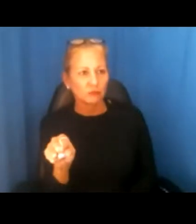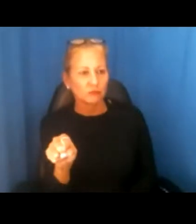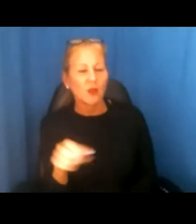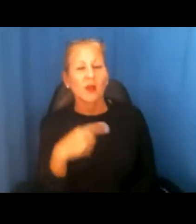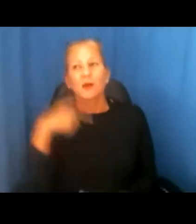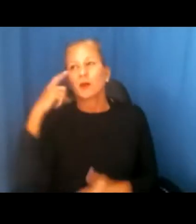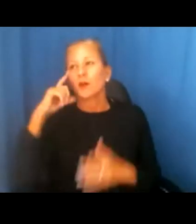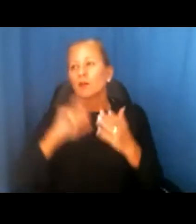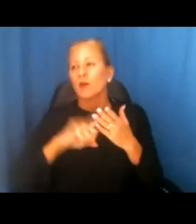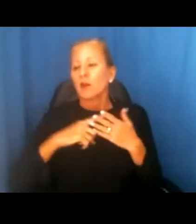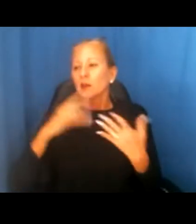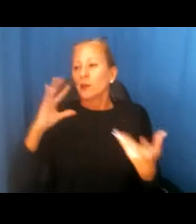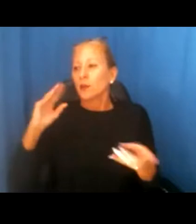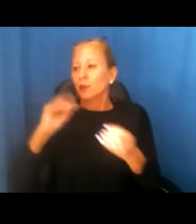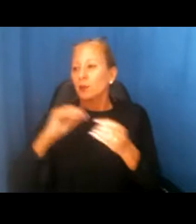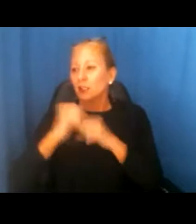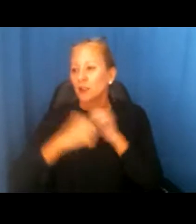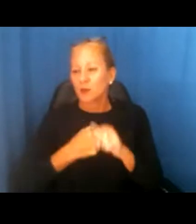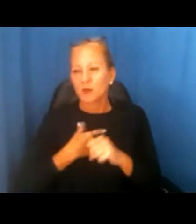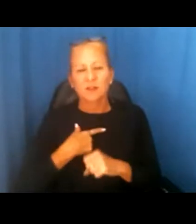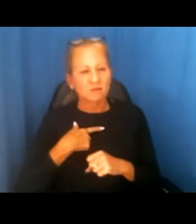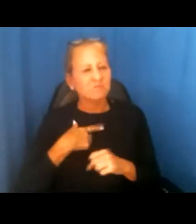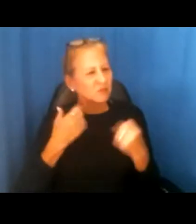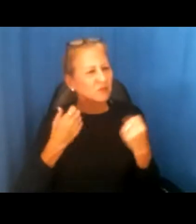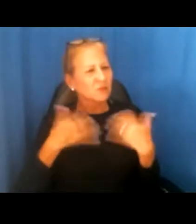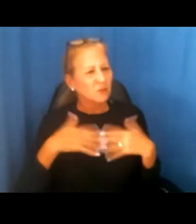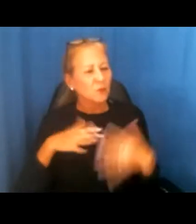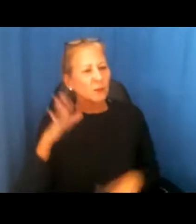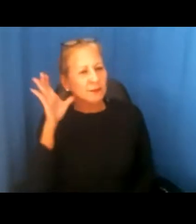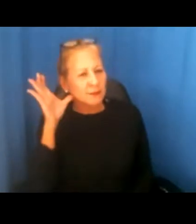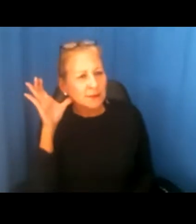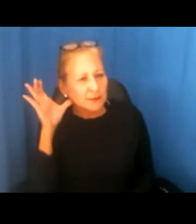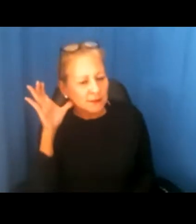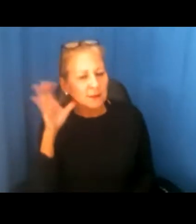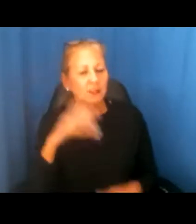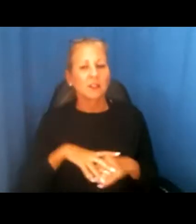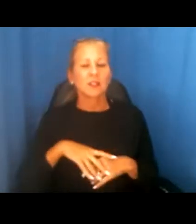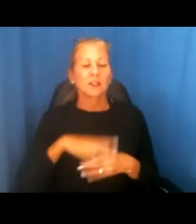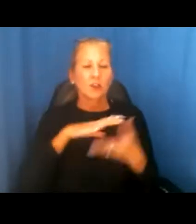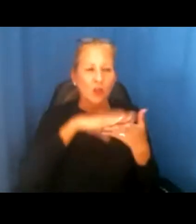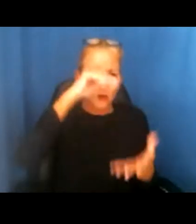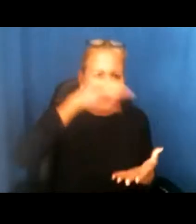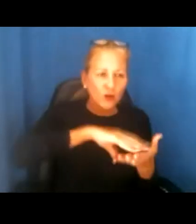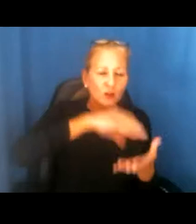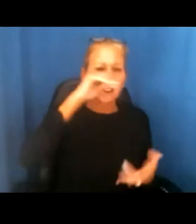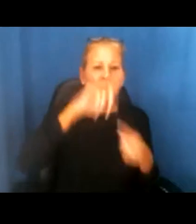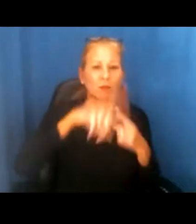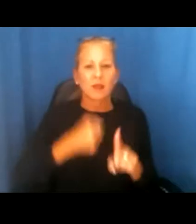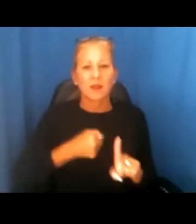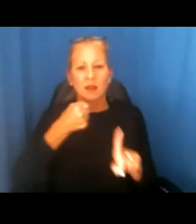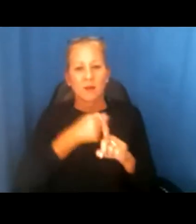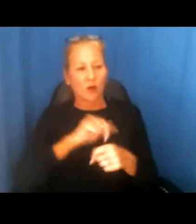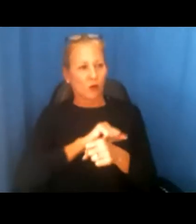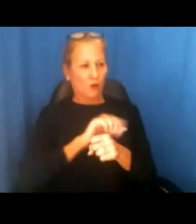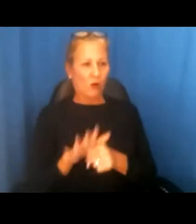past year is that we've done plenty of listening and plenty of learning about the impact of the COVID